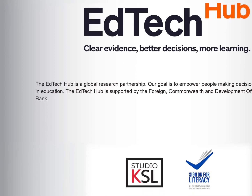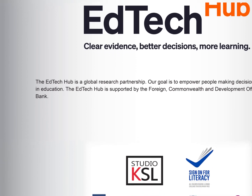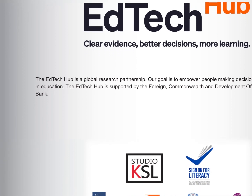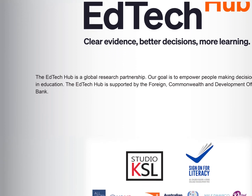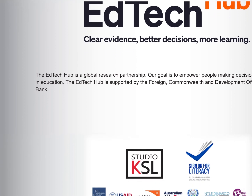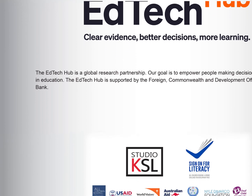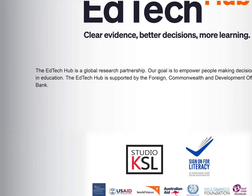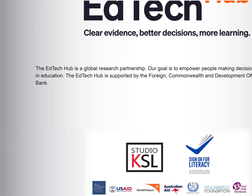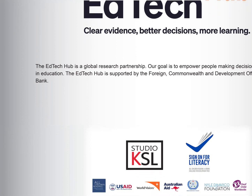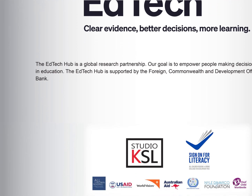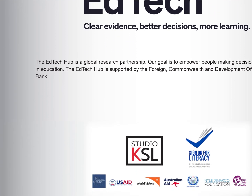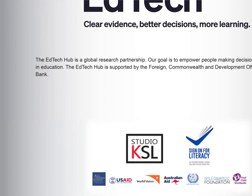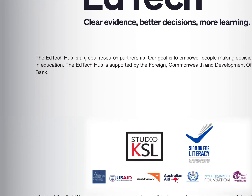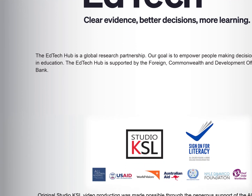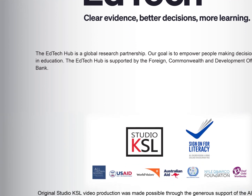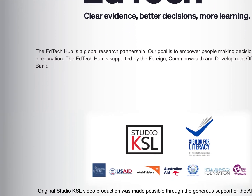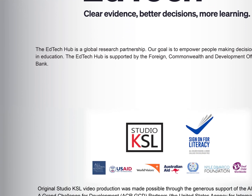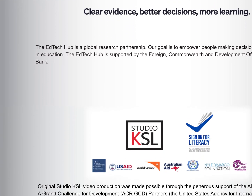See you next time.